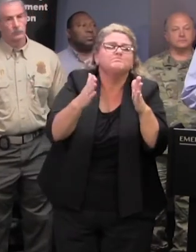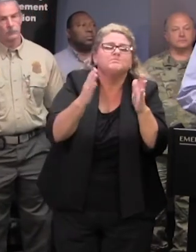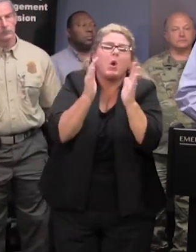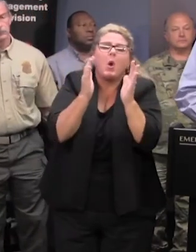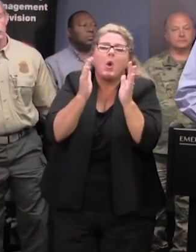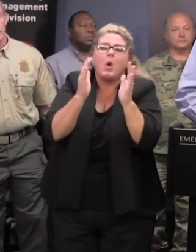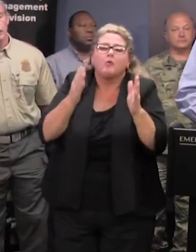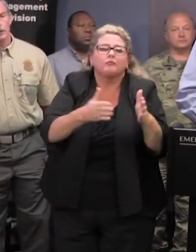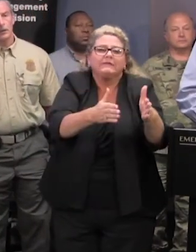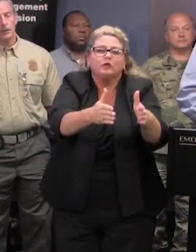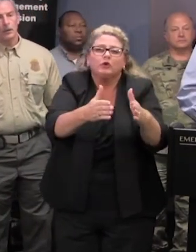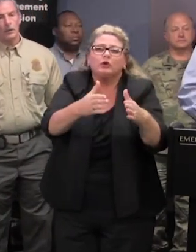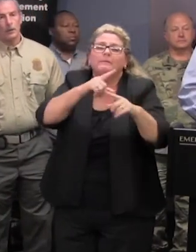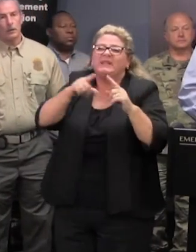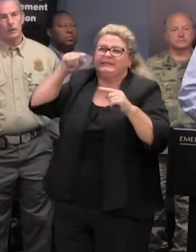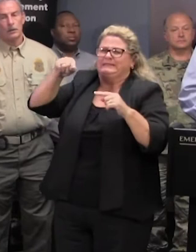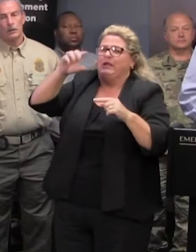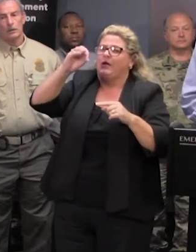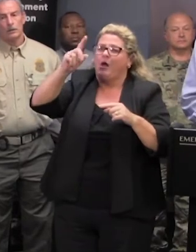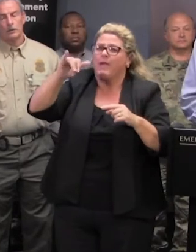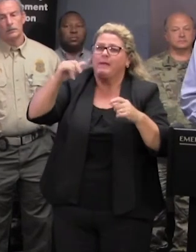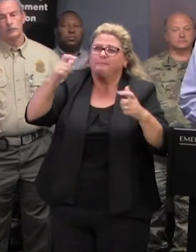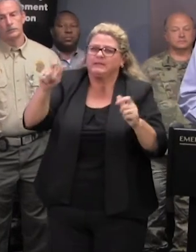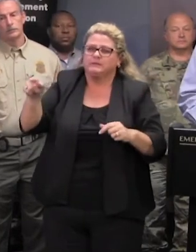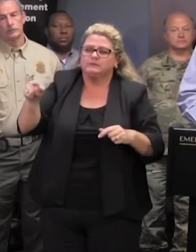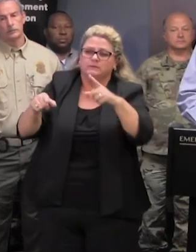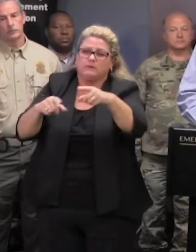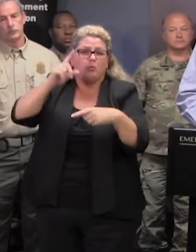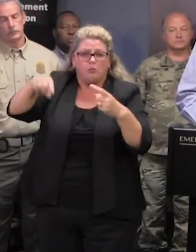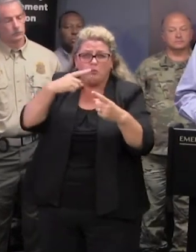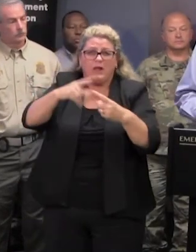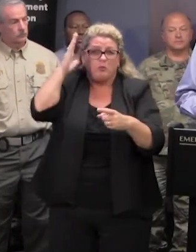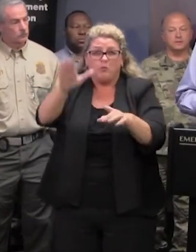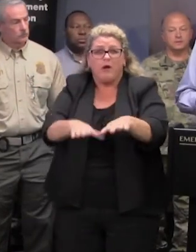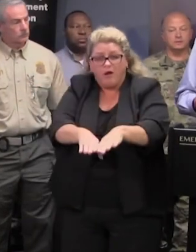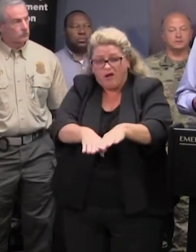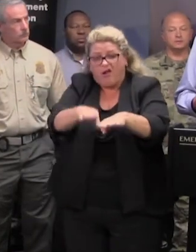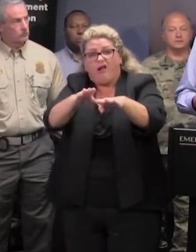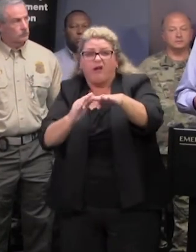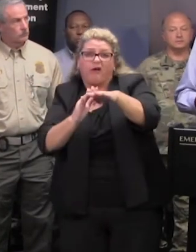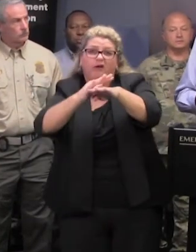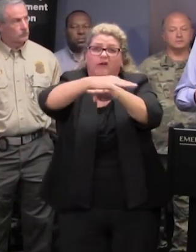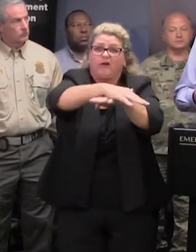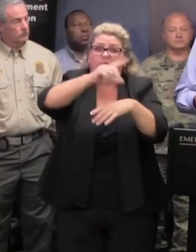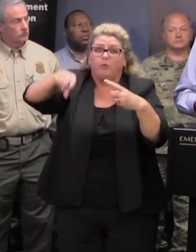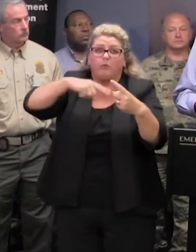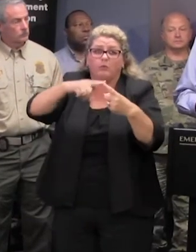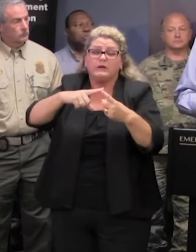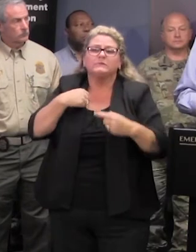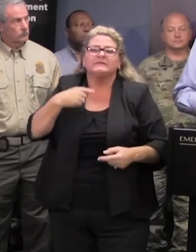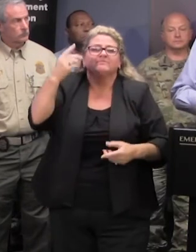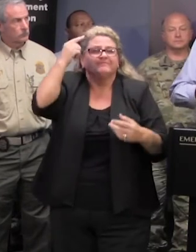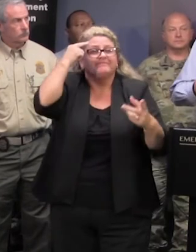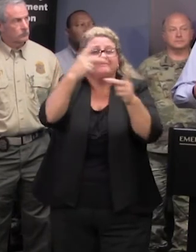but conway is the town so when do you expect that crest to come we're thinking that the final crest